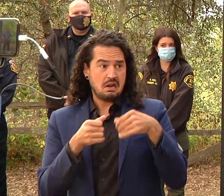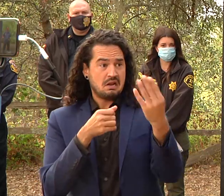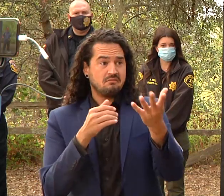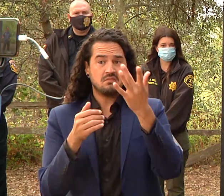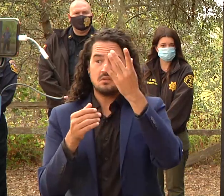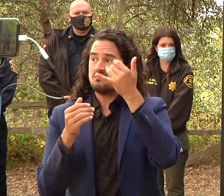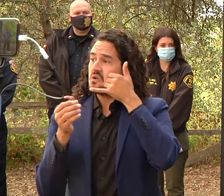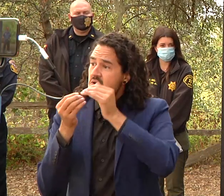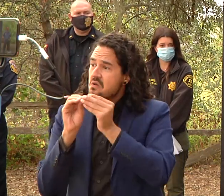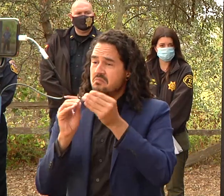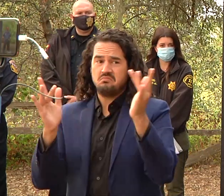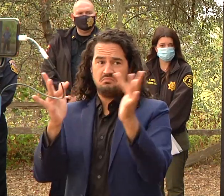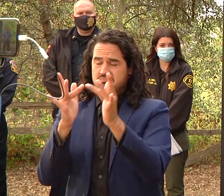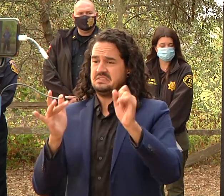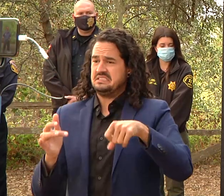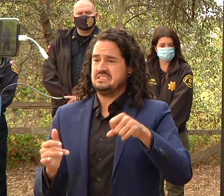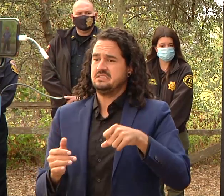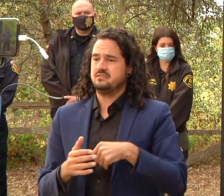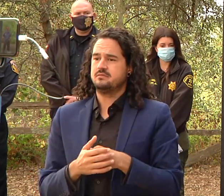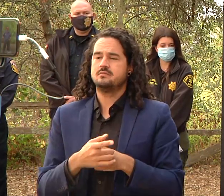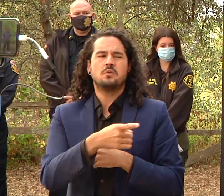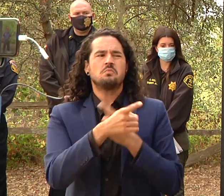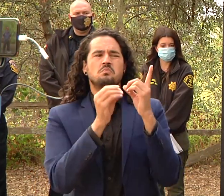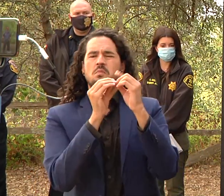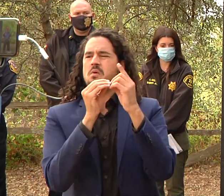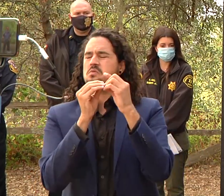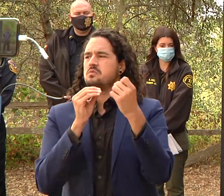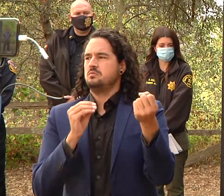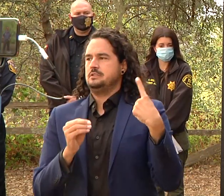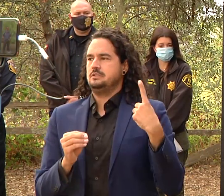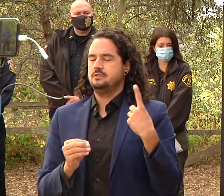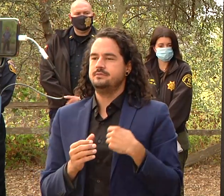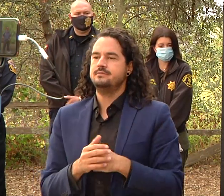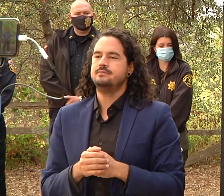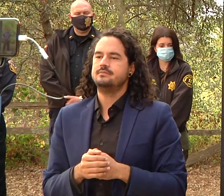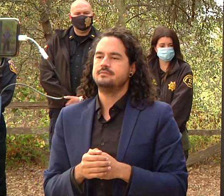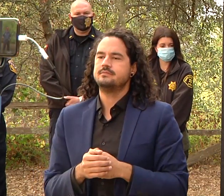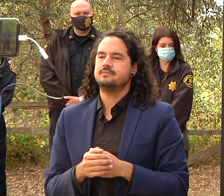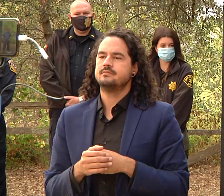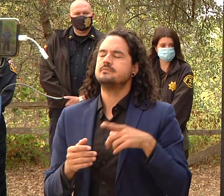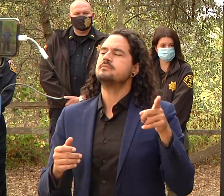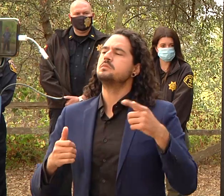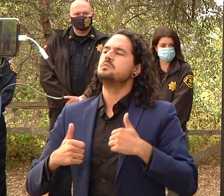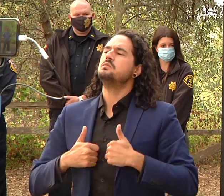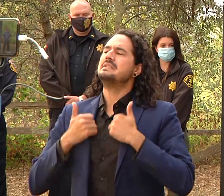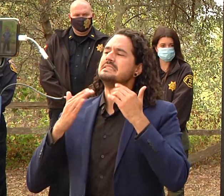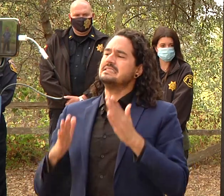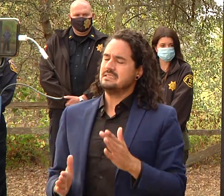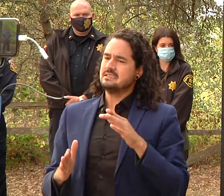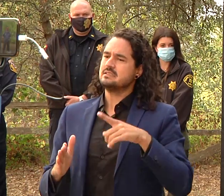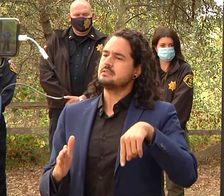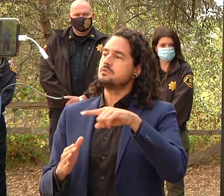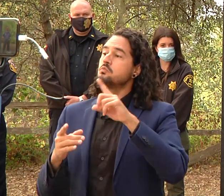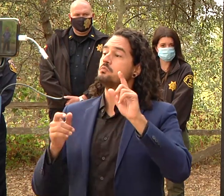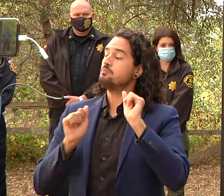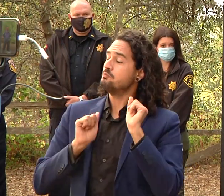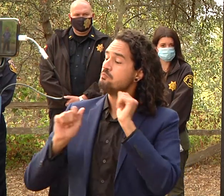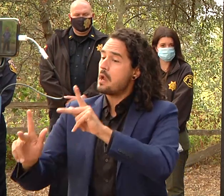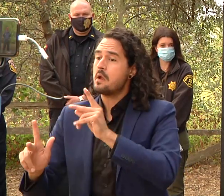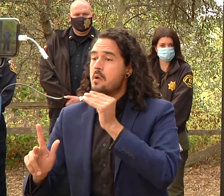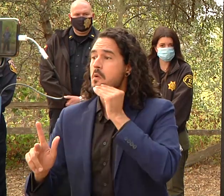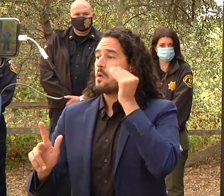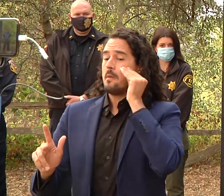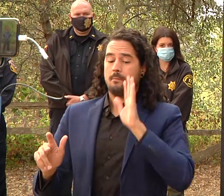uh i also have one more question um what can residents expect that are going back to uh their neighborhoods as as far as their their